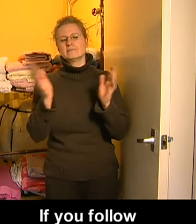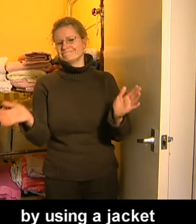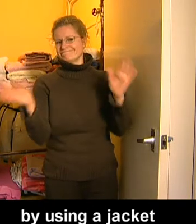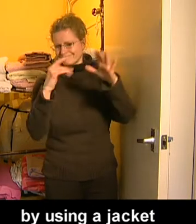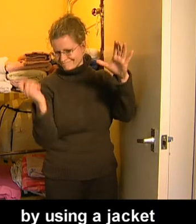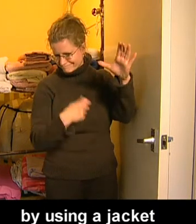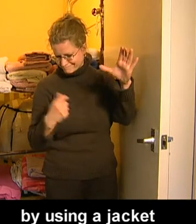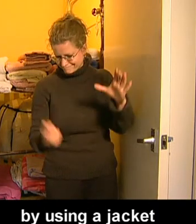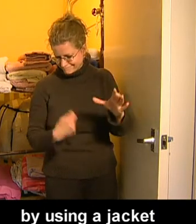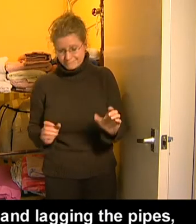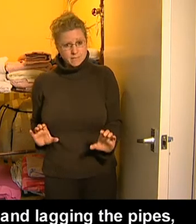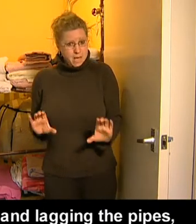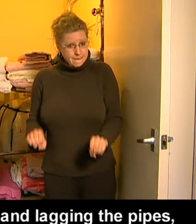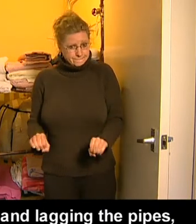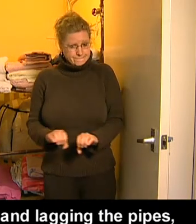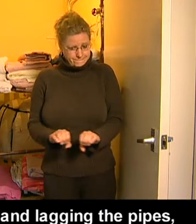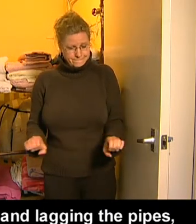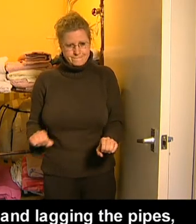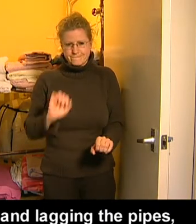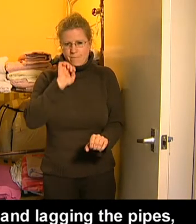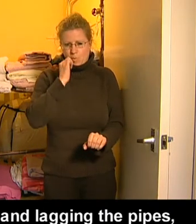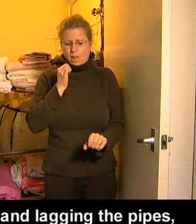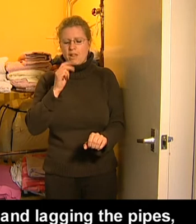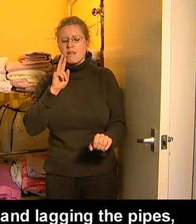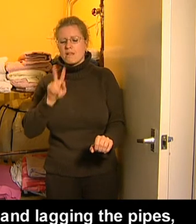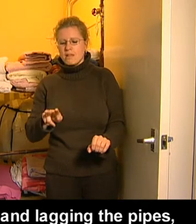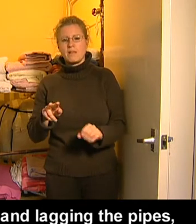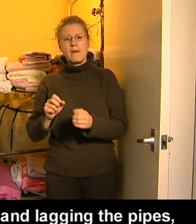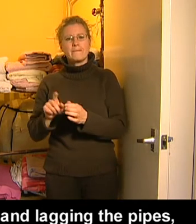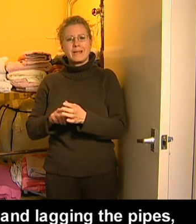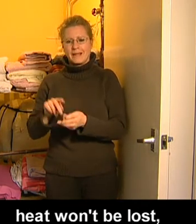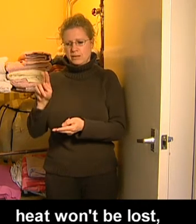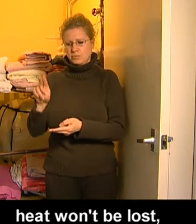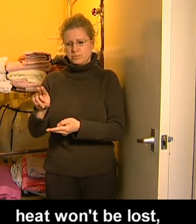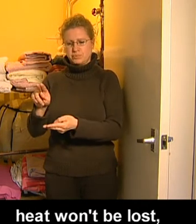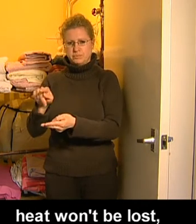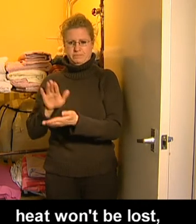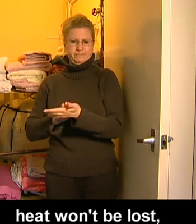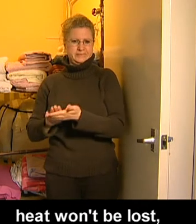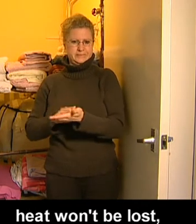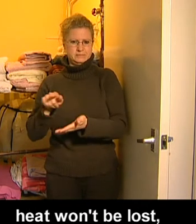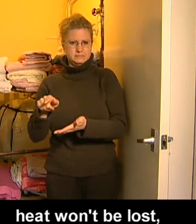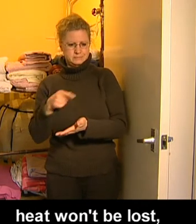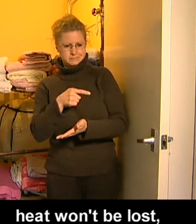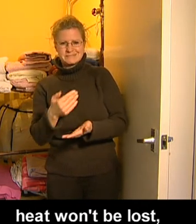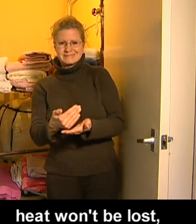If you follow these simple tips by using a jacket and lagging the pipes, heat won't be lost.